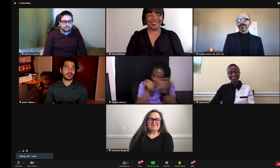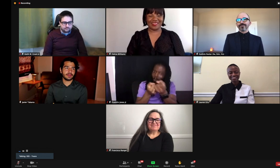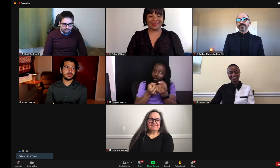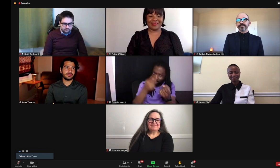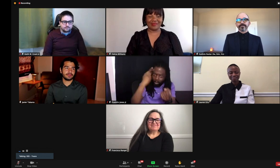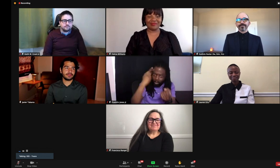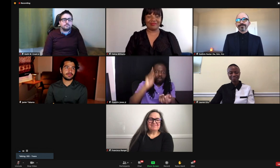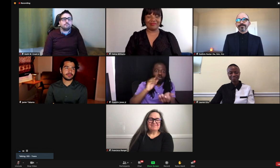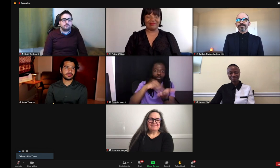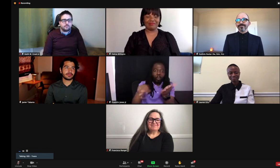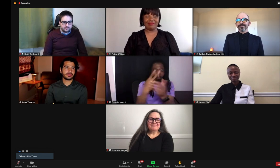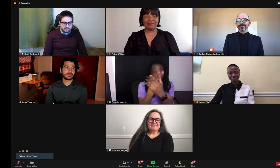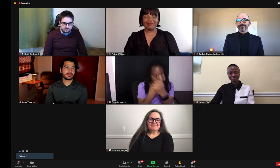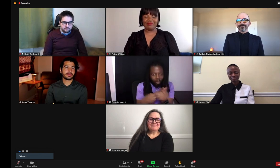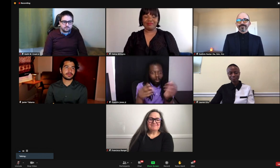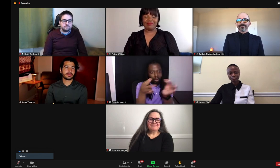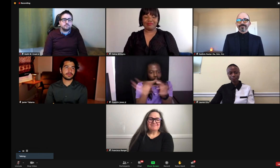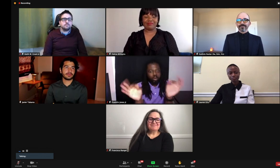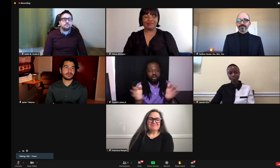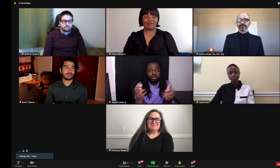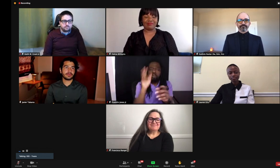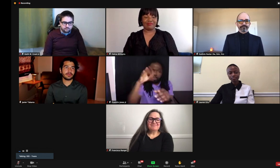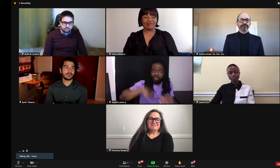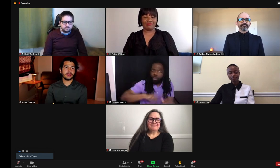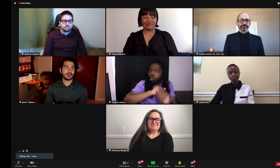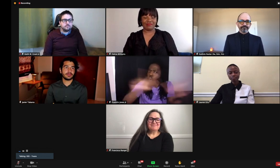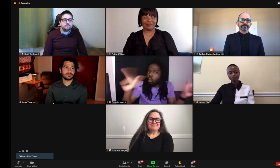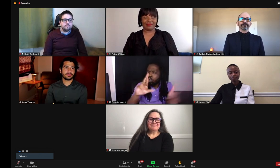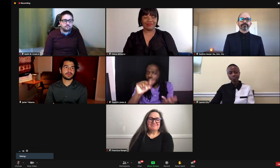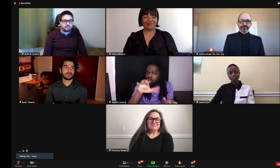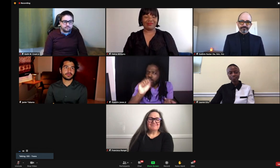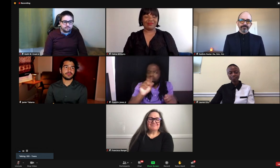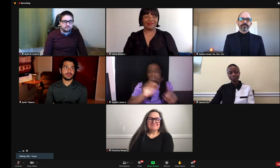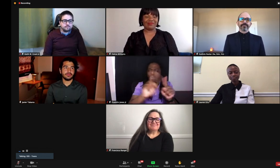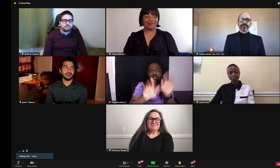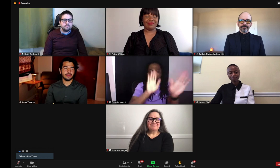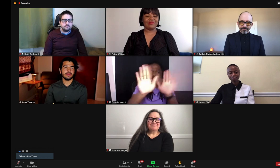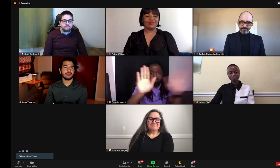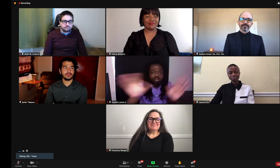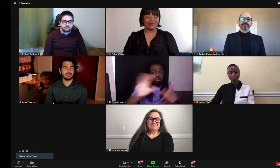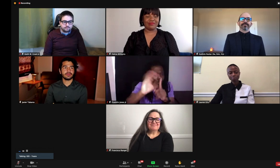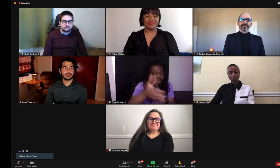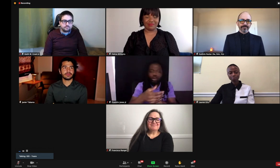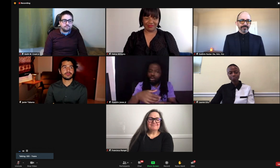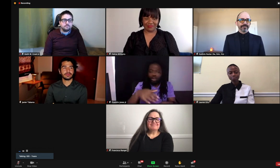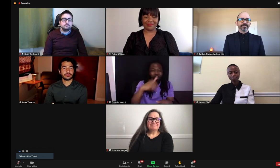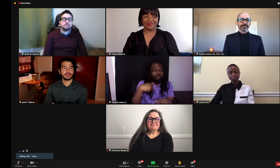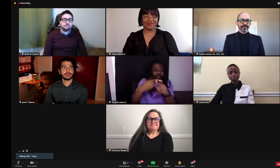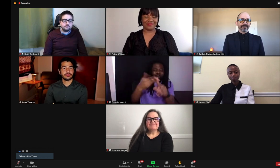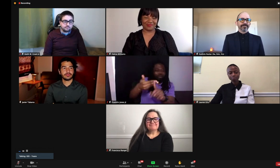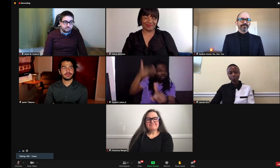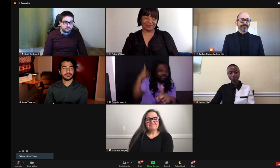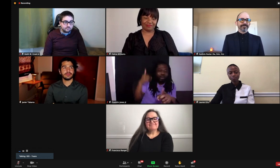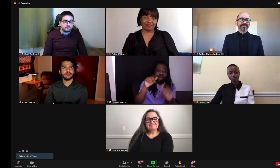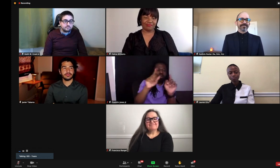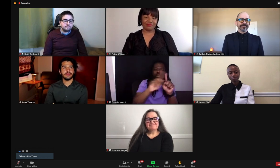language, supporting our deaf students in a bilingual way for all races, all cultures, all backgrounds.